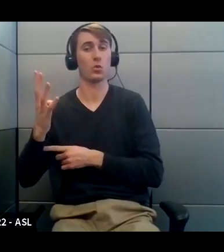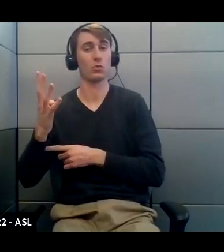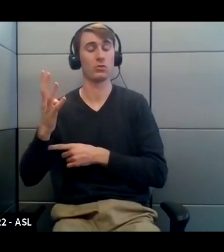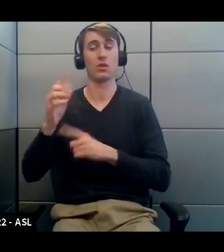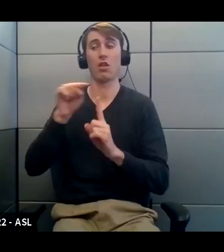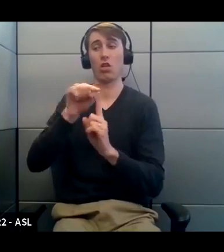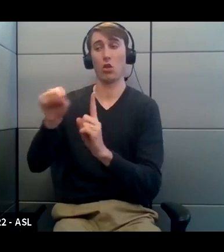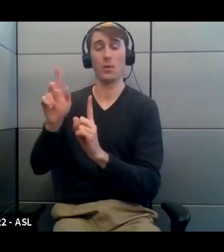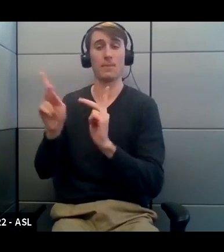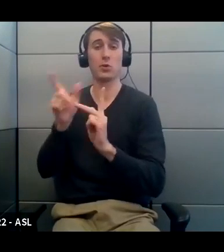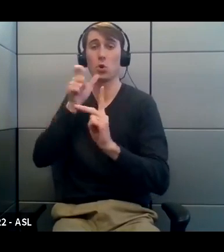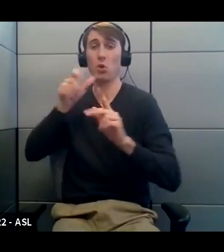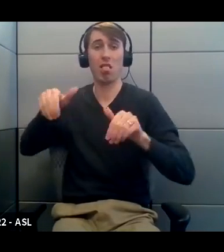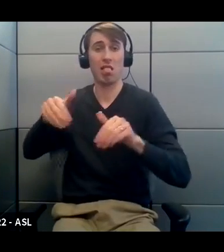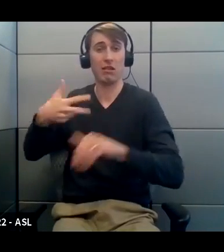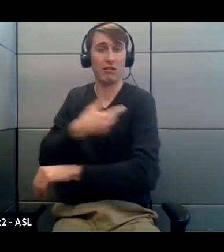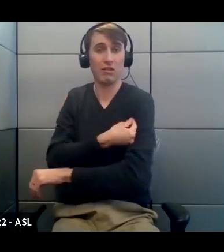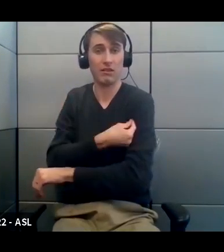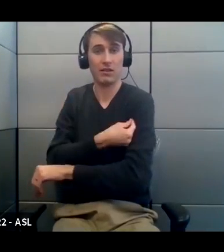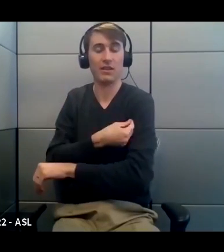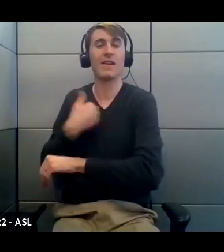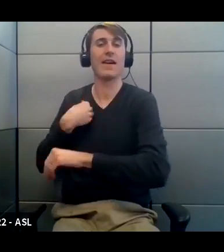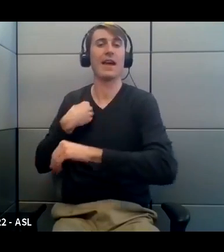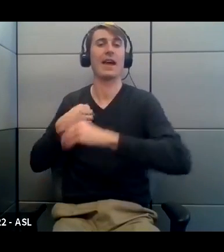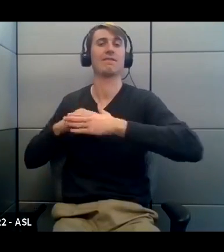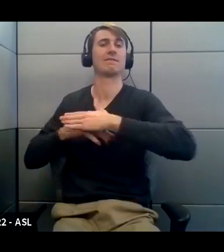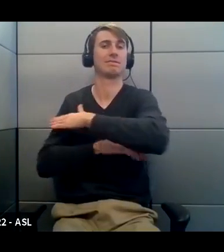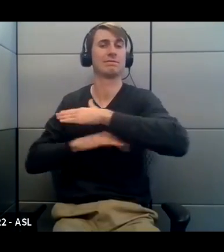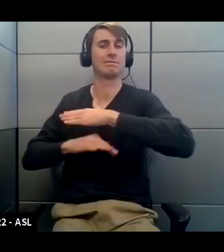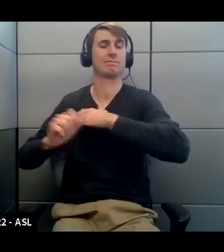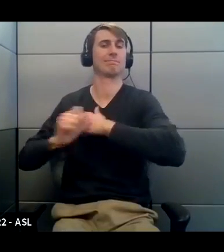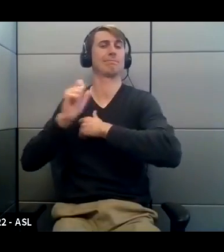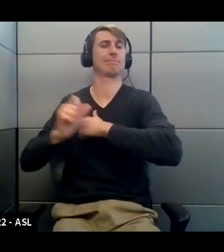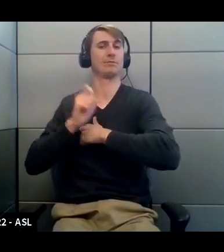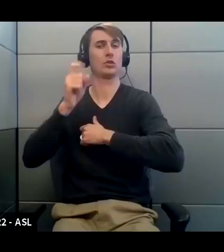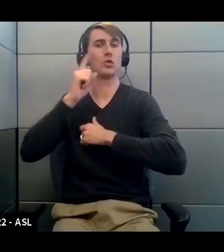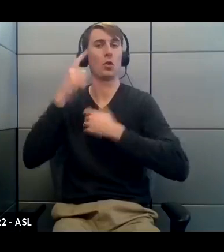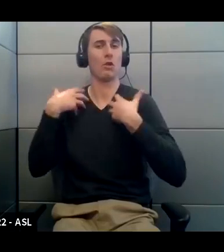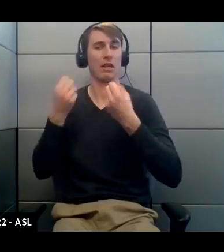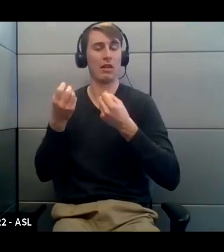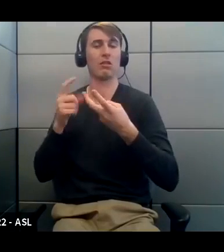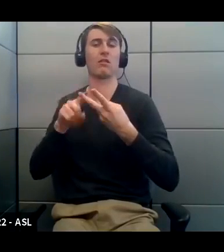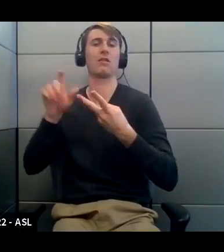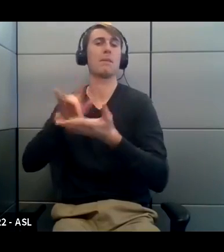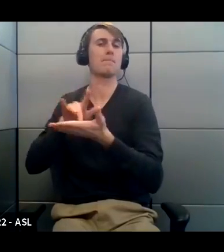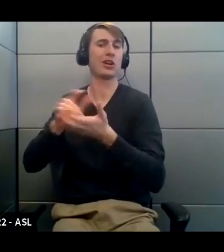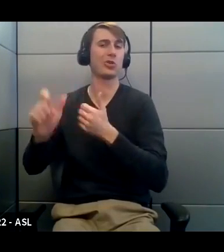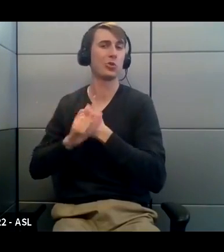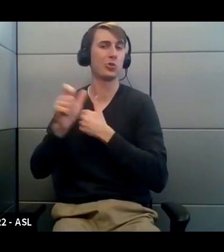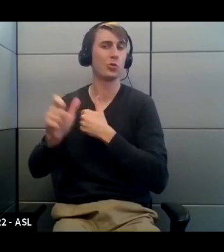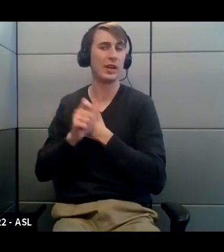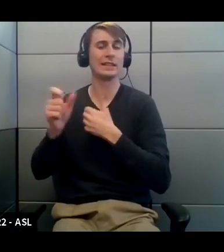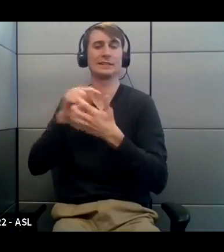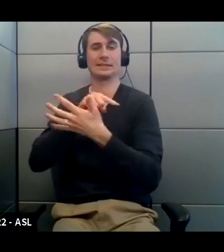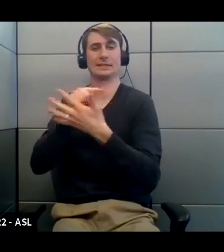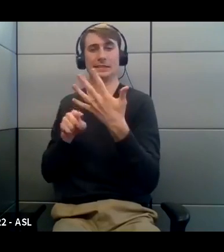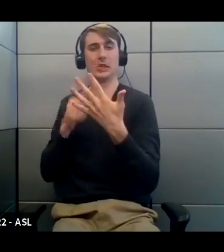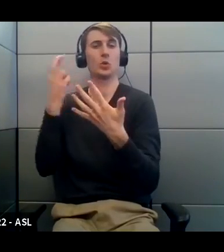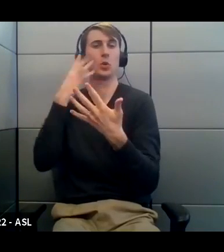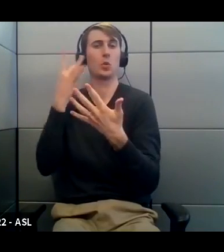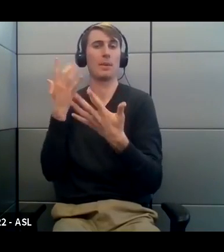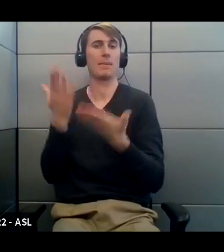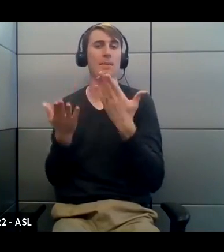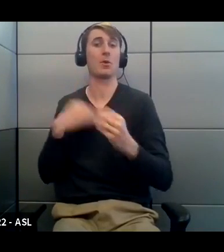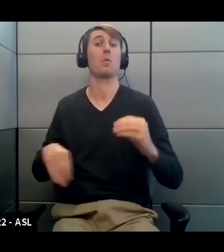that are people who have underlying health conditions or other medical risks that might put them at higher risk for COVID